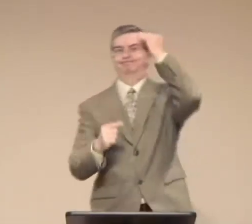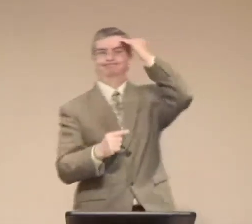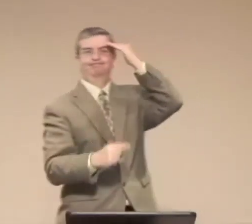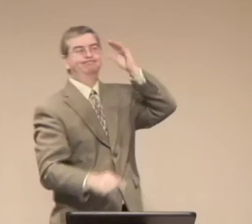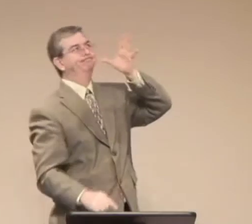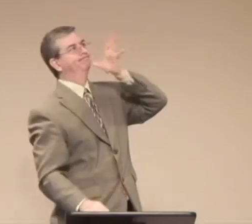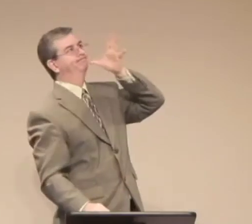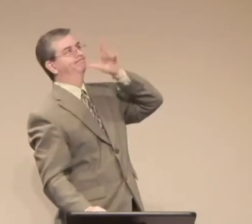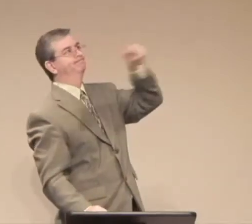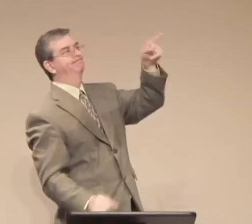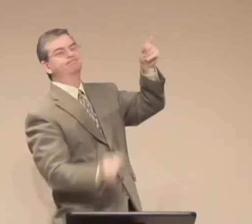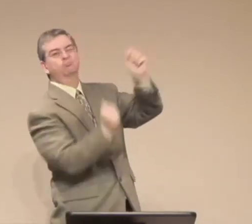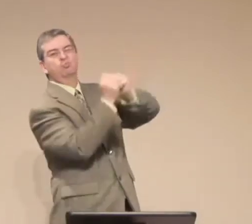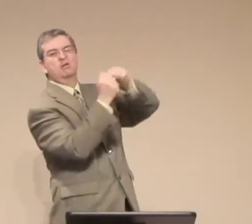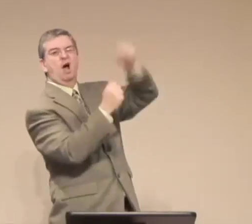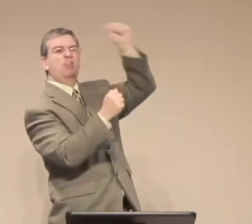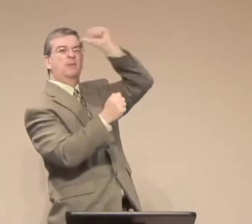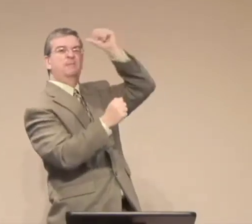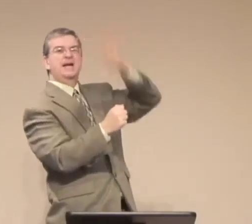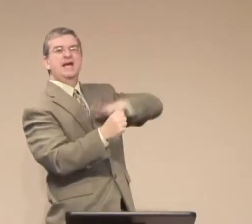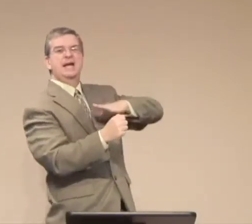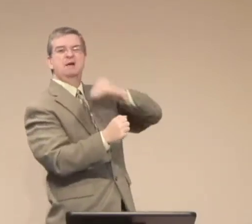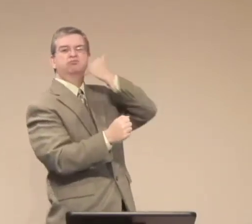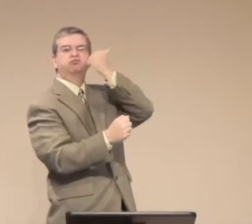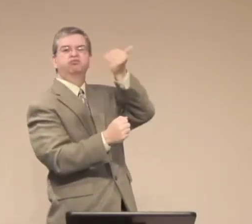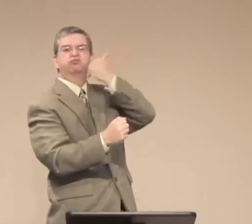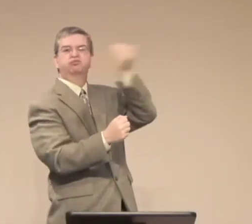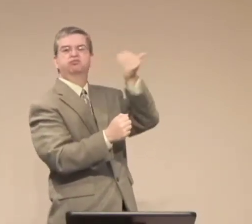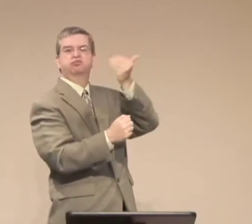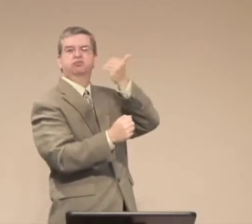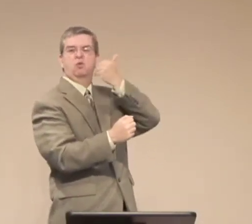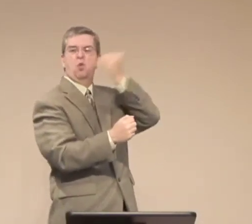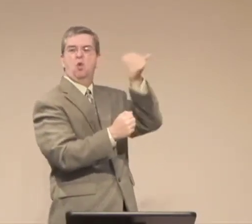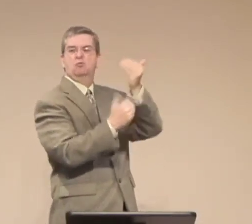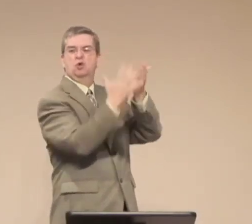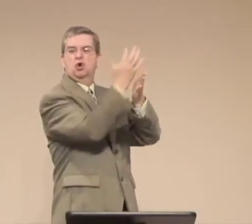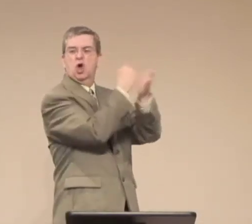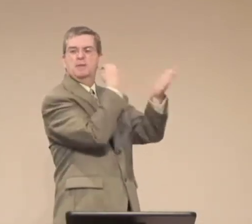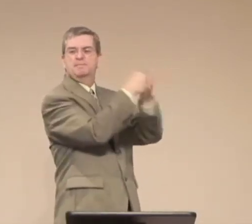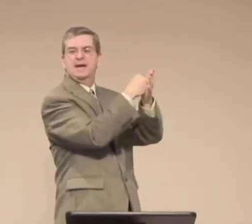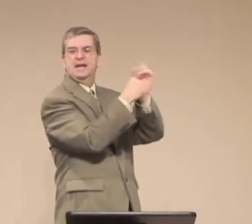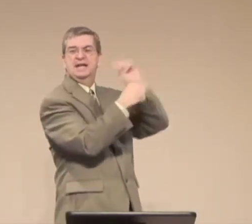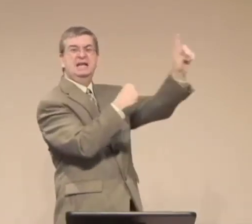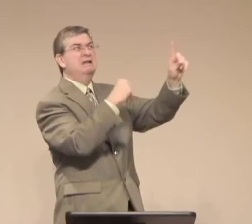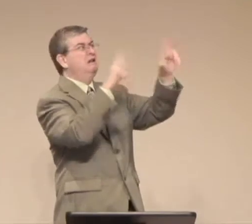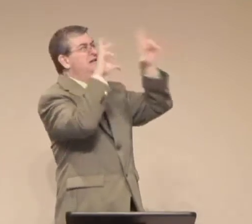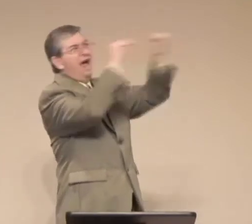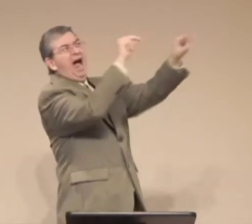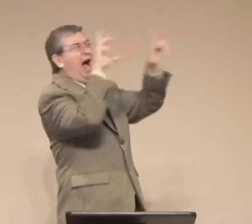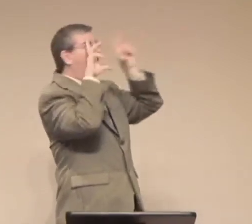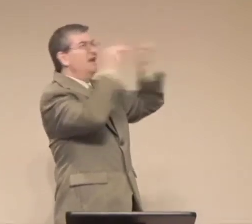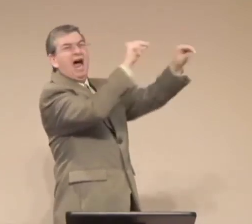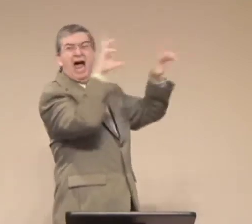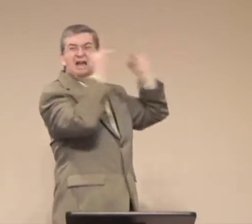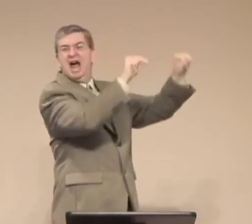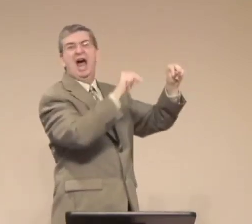And this is about Carlos. And his mother wanted to stay in his room